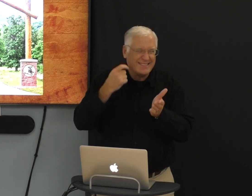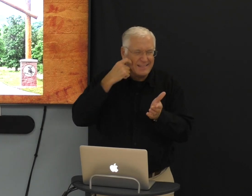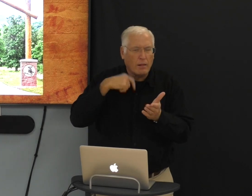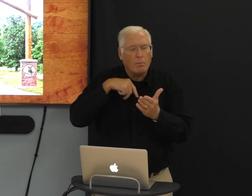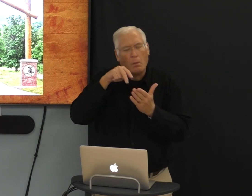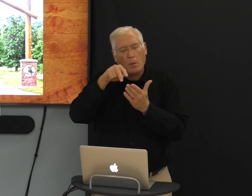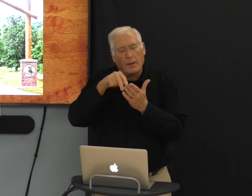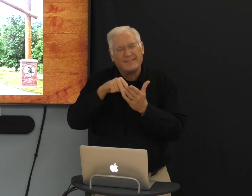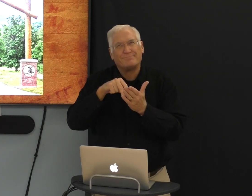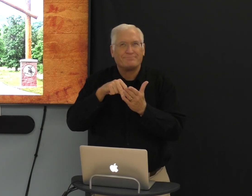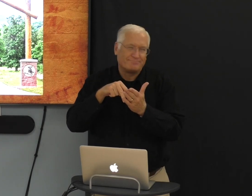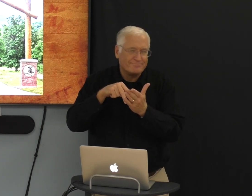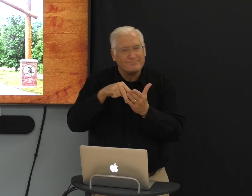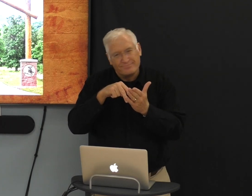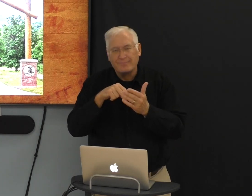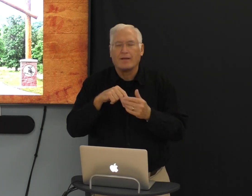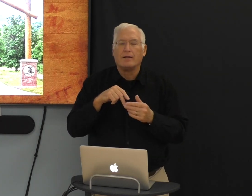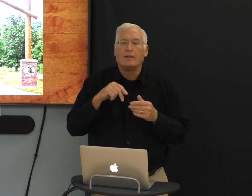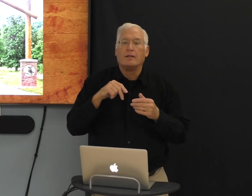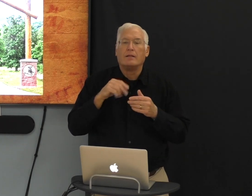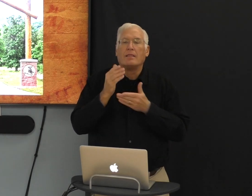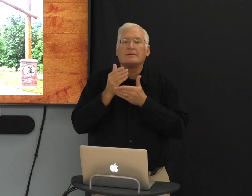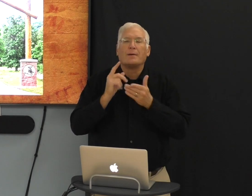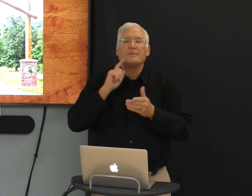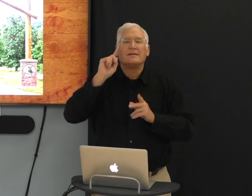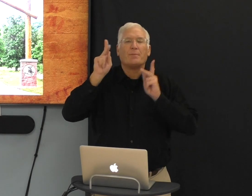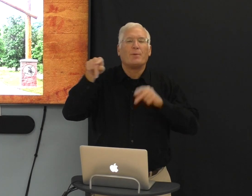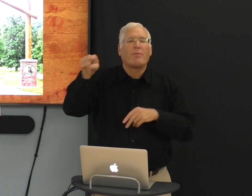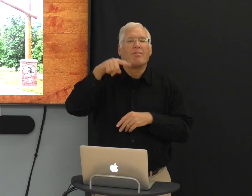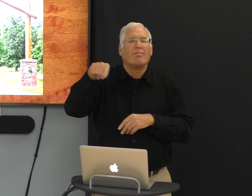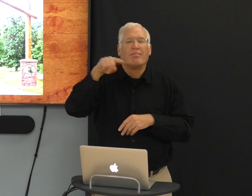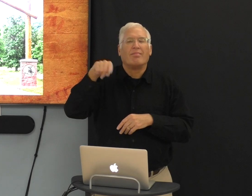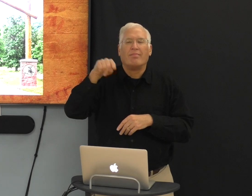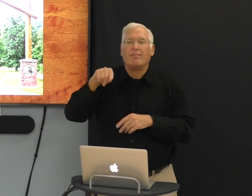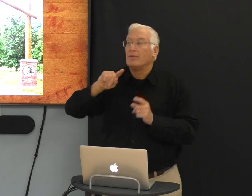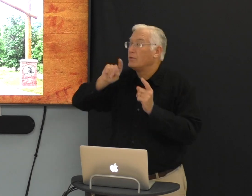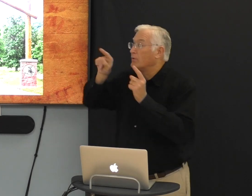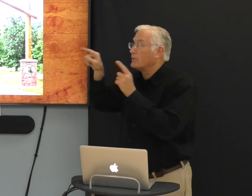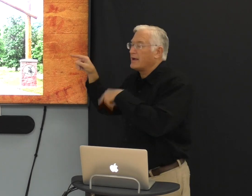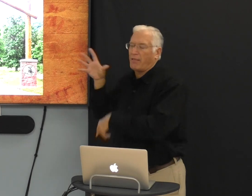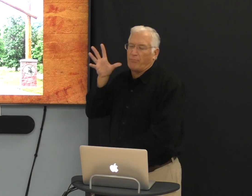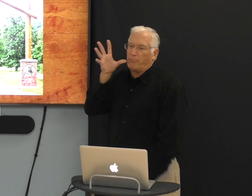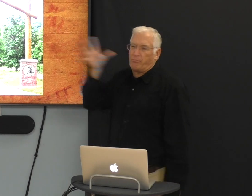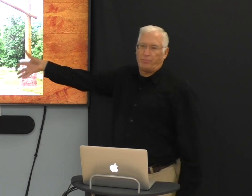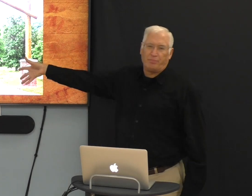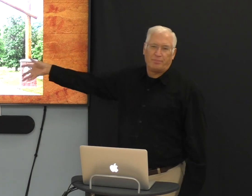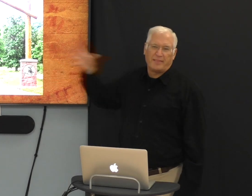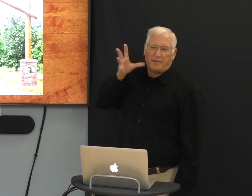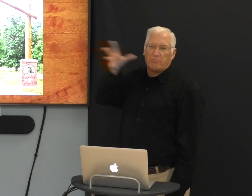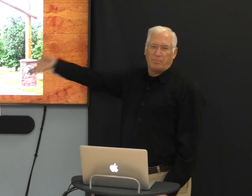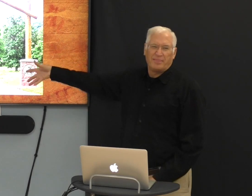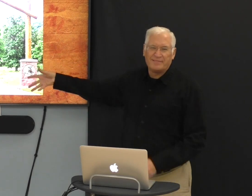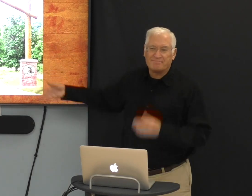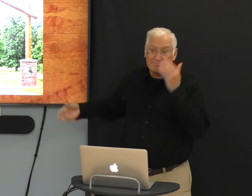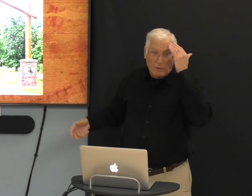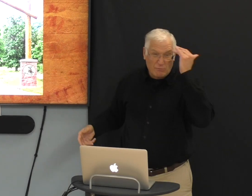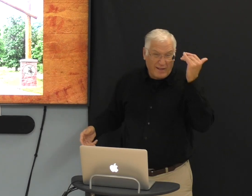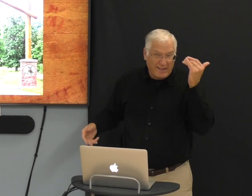And I've heard it again over and over that some deaf people when they go there they don't like it. They